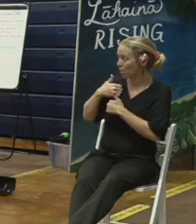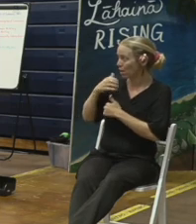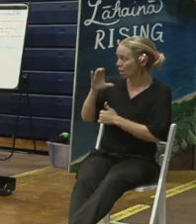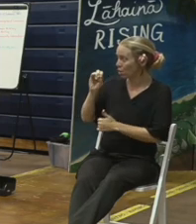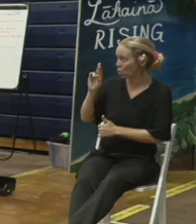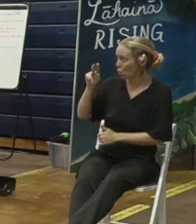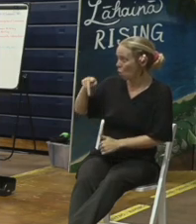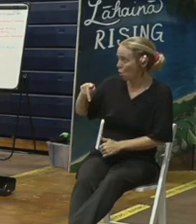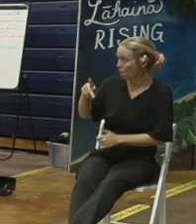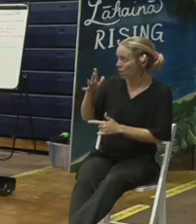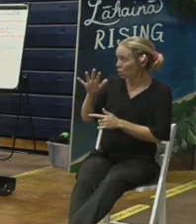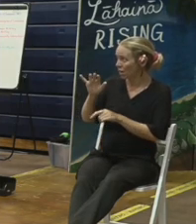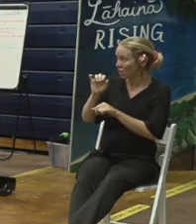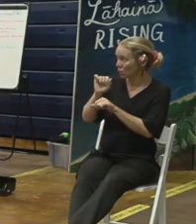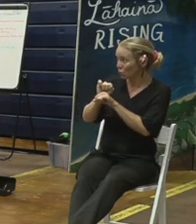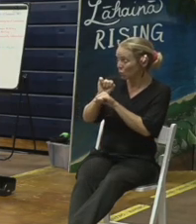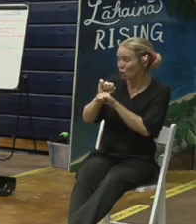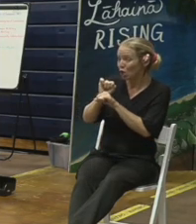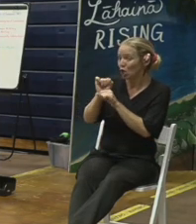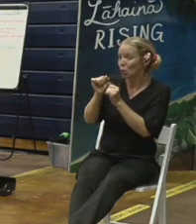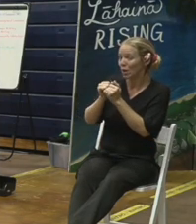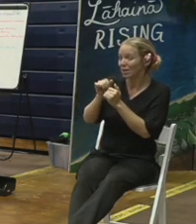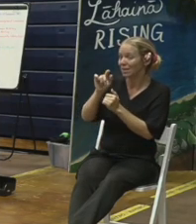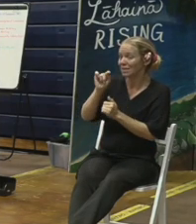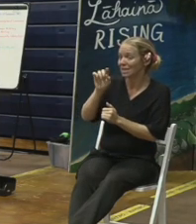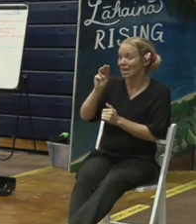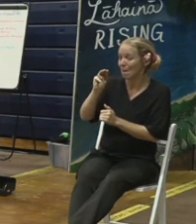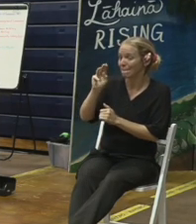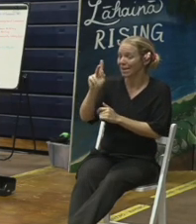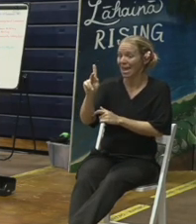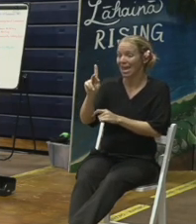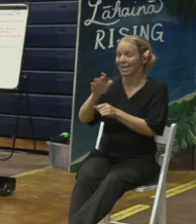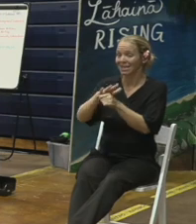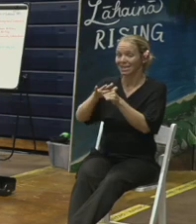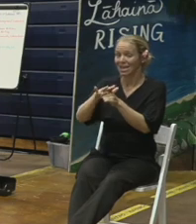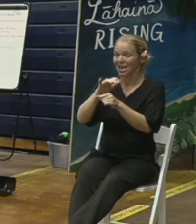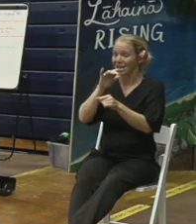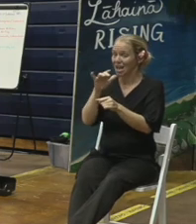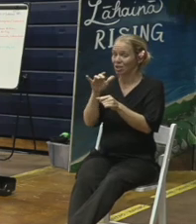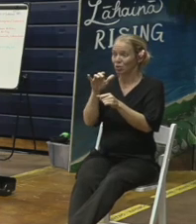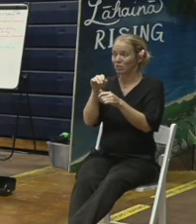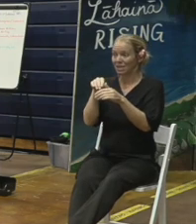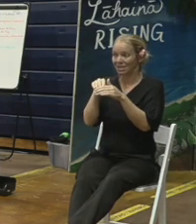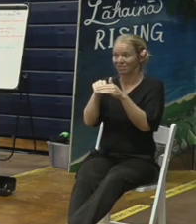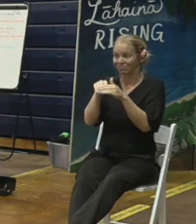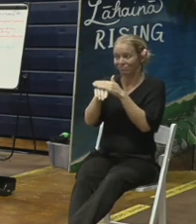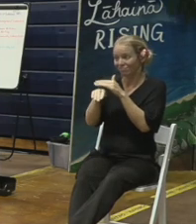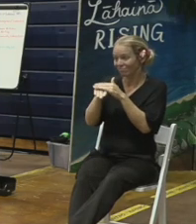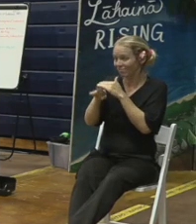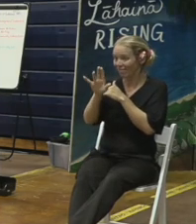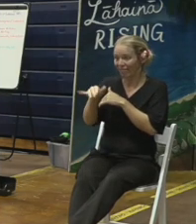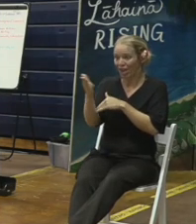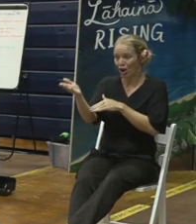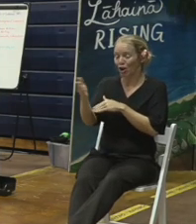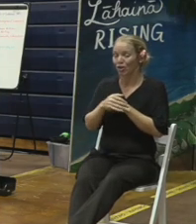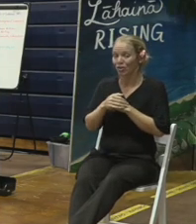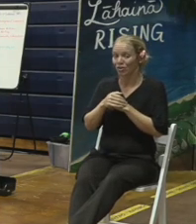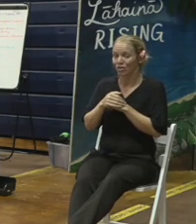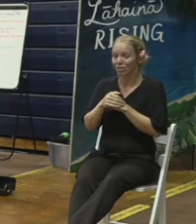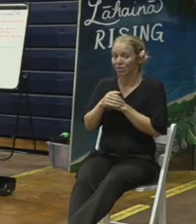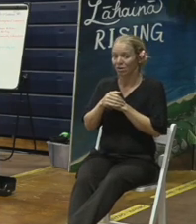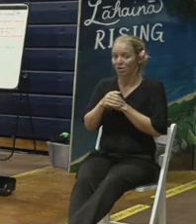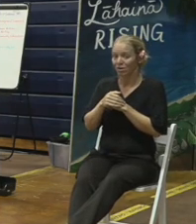actually working within the TMK of the permanent site and you guys are not allowed to be doing any grading there in fact you told